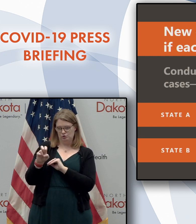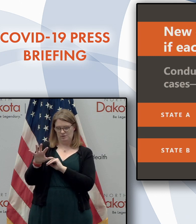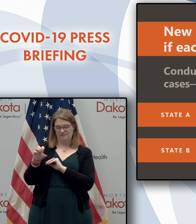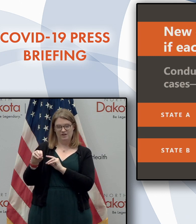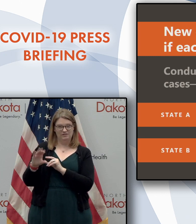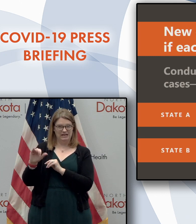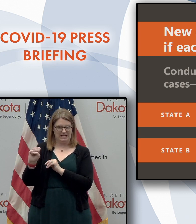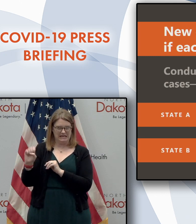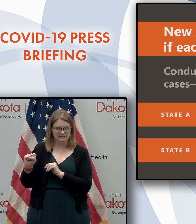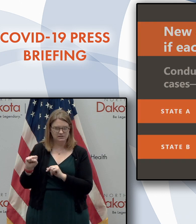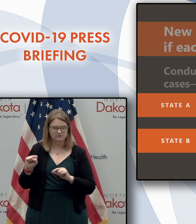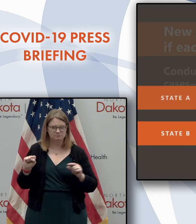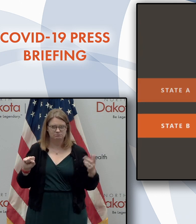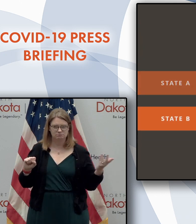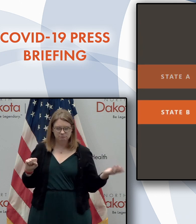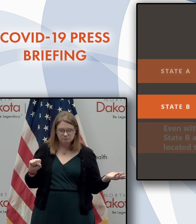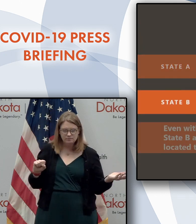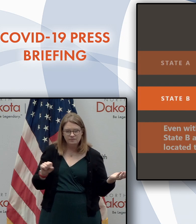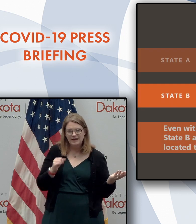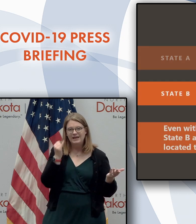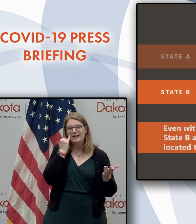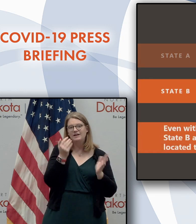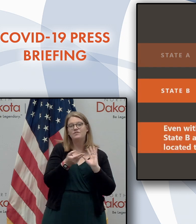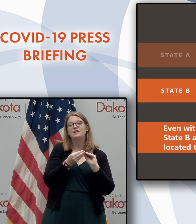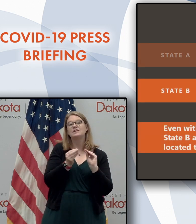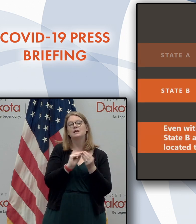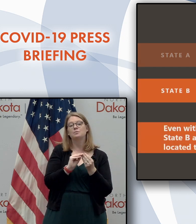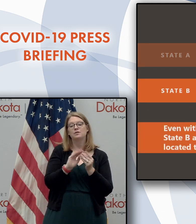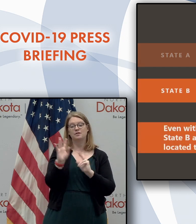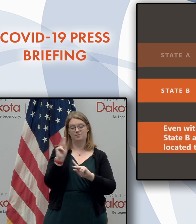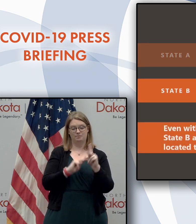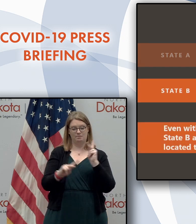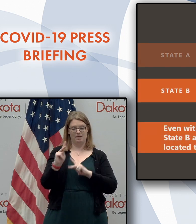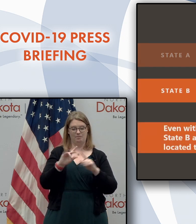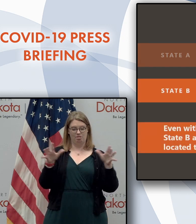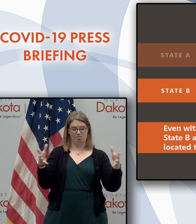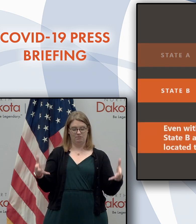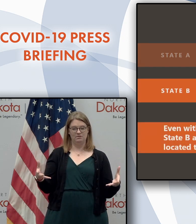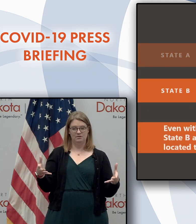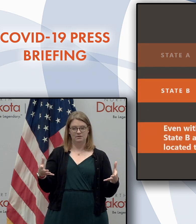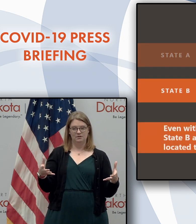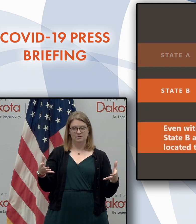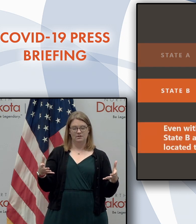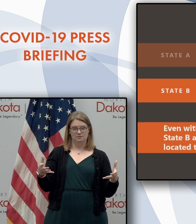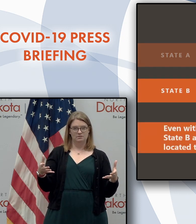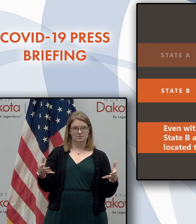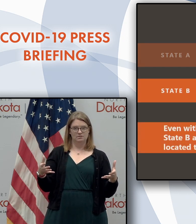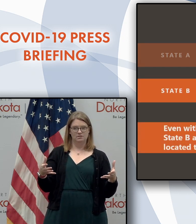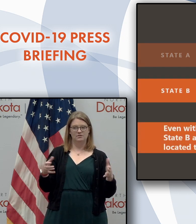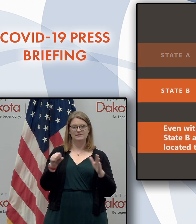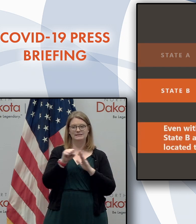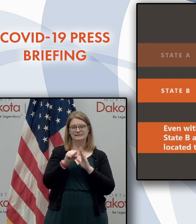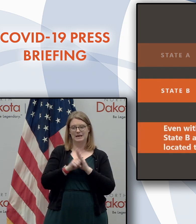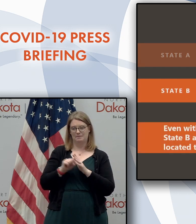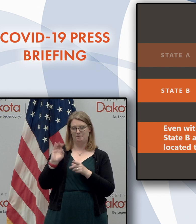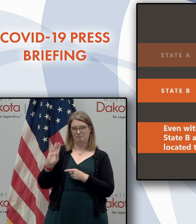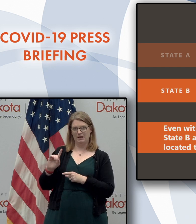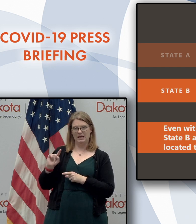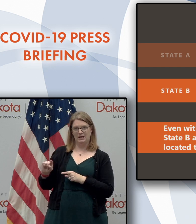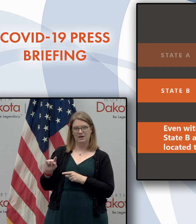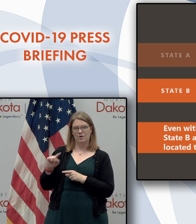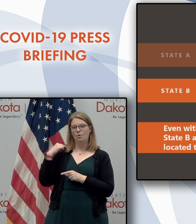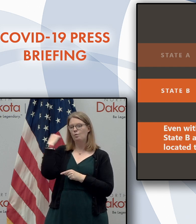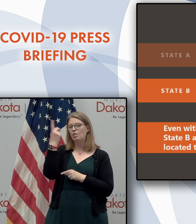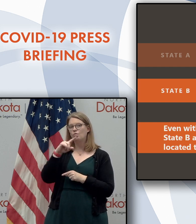cases. So on a, if the population, if you normalize that on, on a per capita basis, state B would